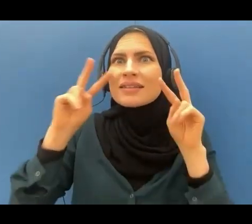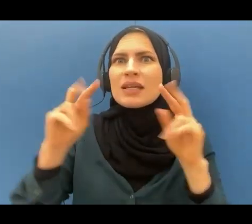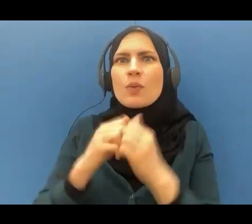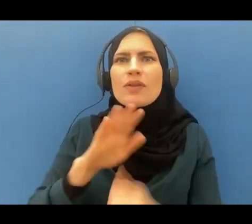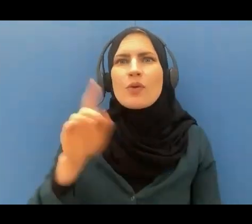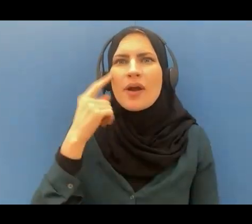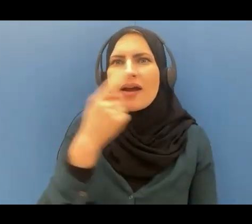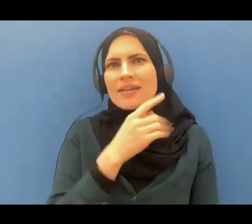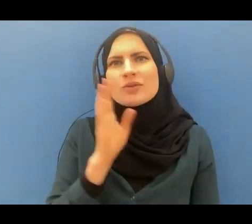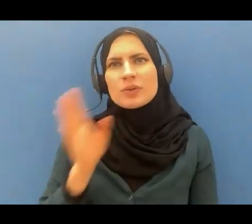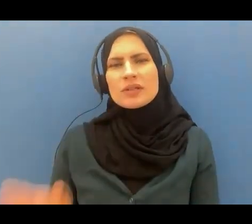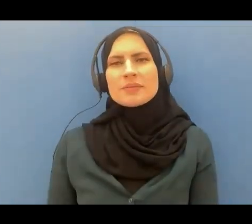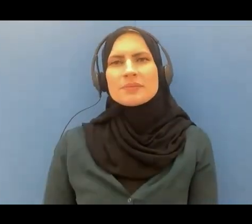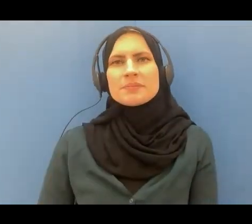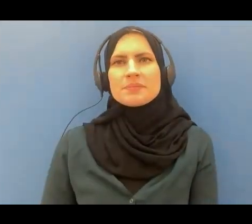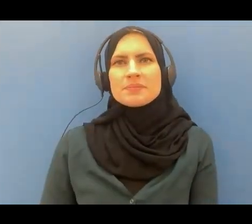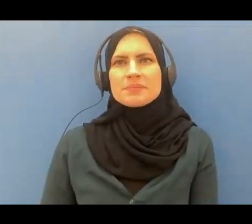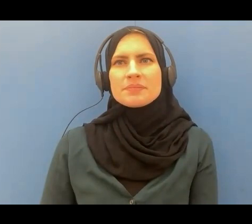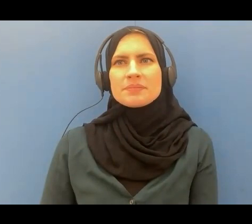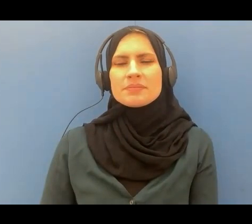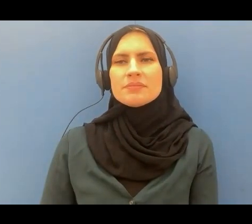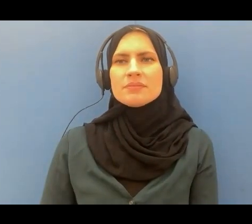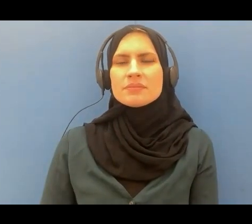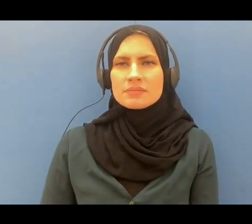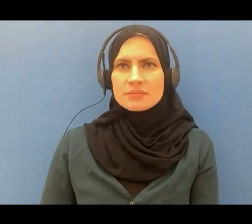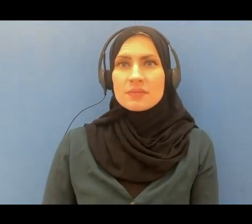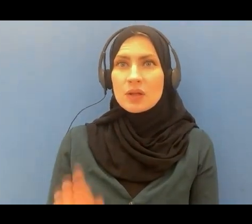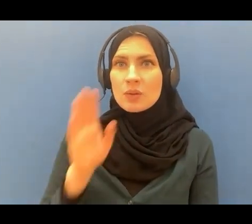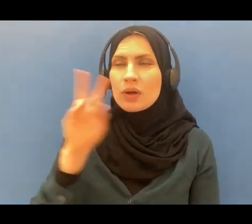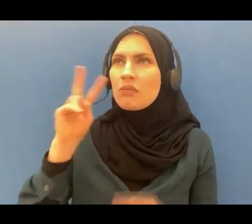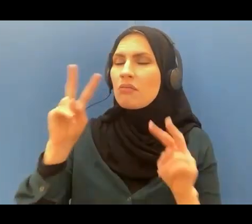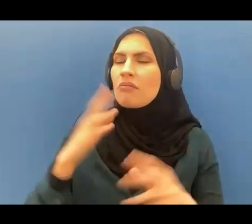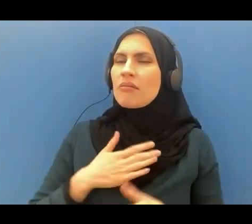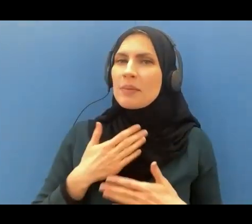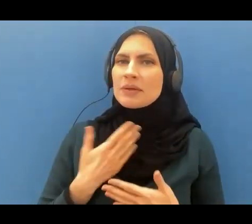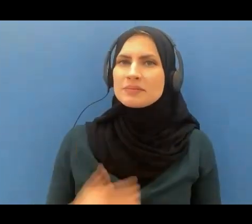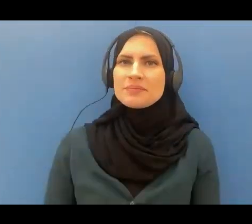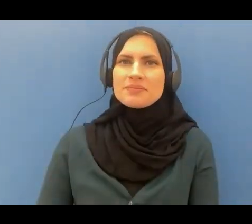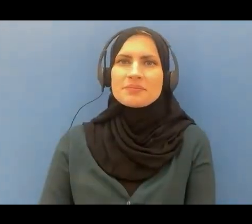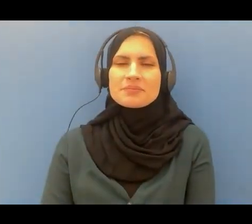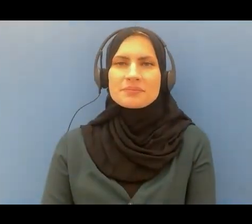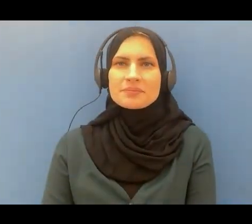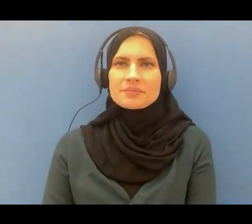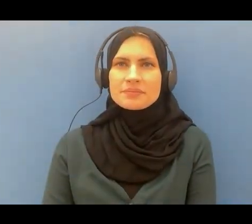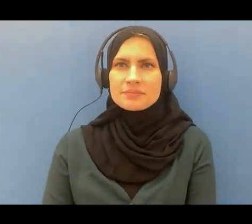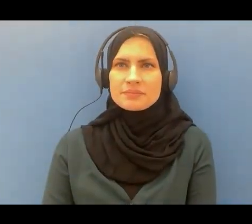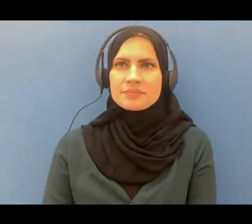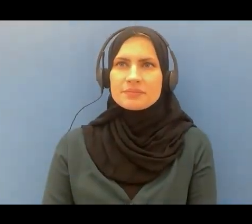then and you will be very pleased to do that and the judgment of truth will